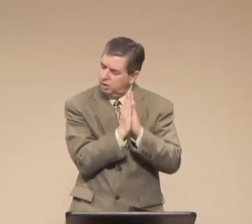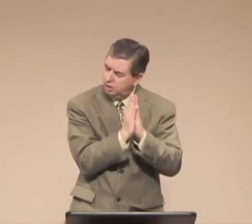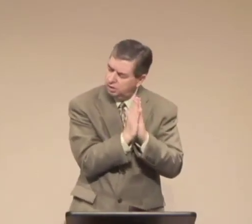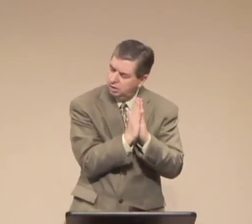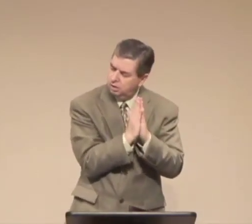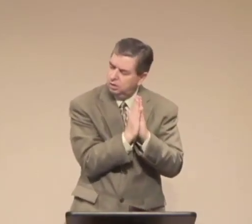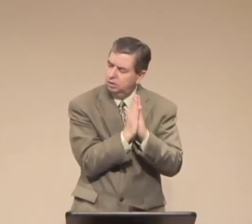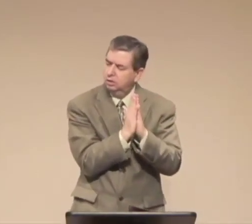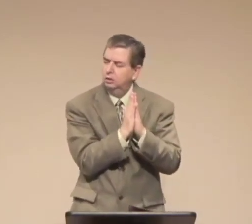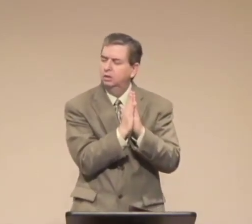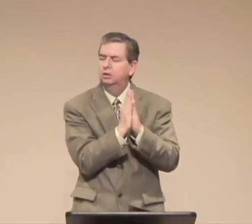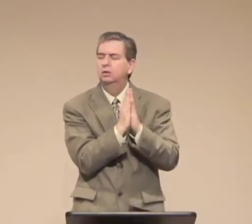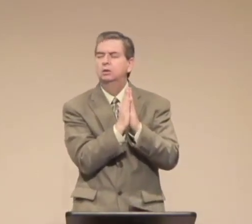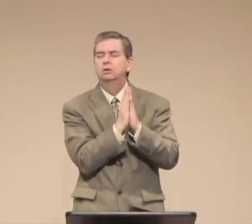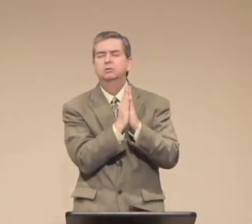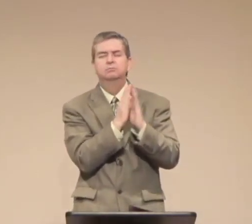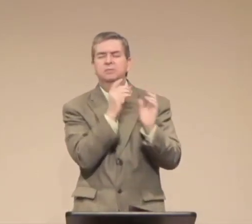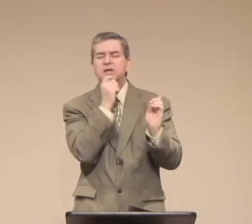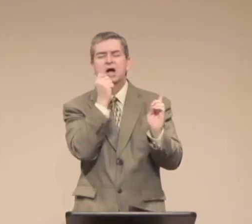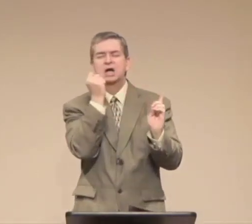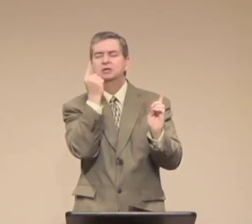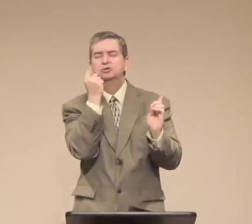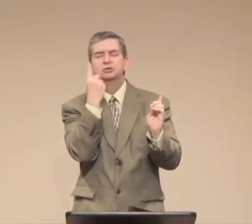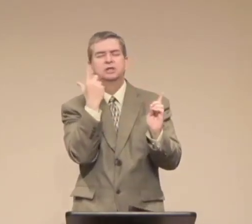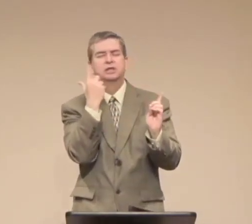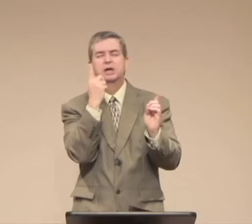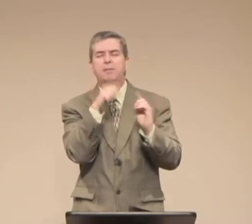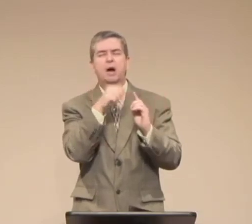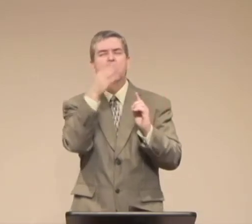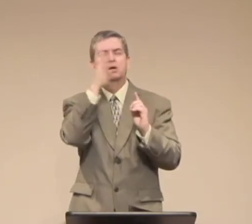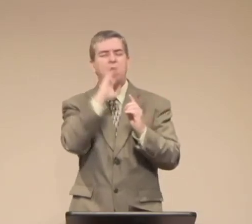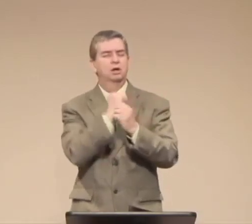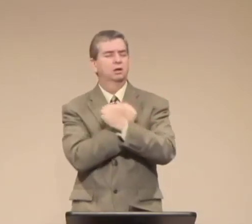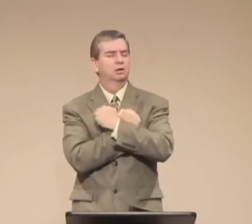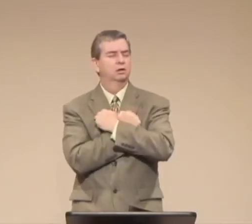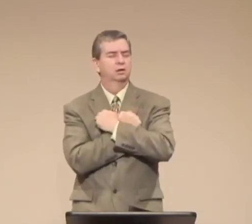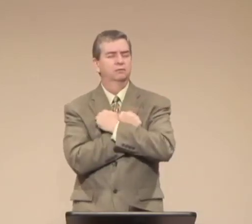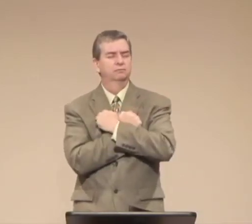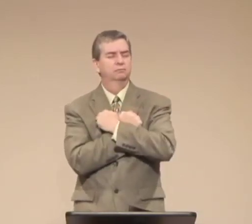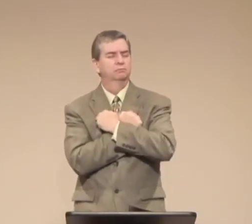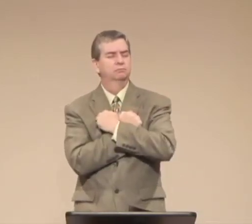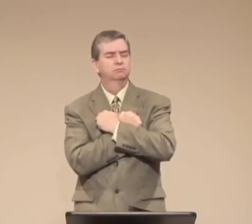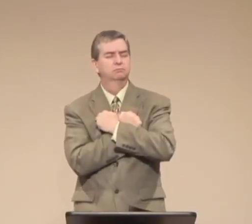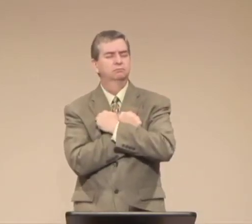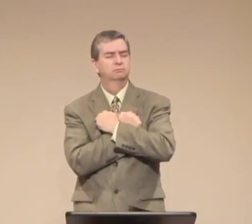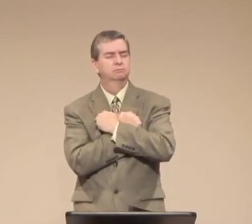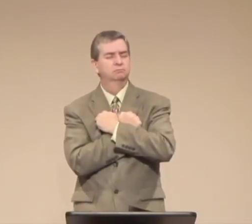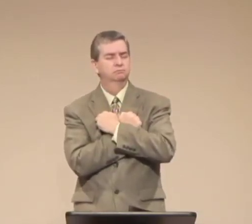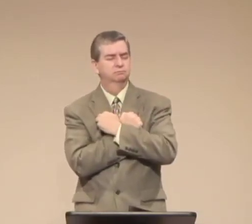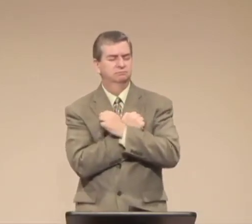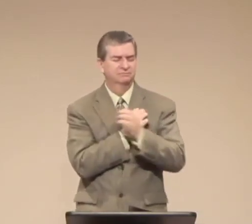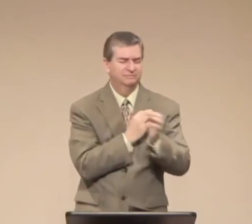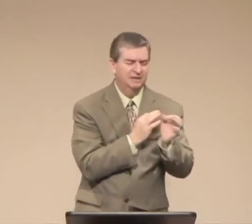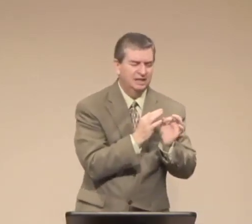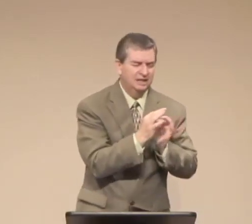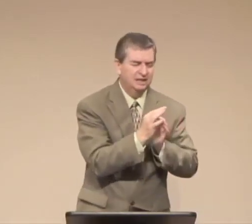traveled through, we pray for healing, we pray for God's love